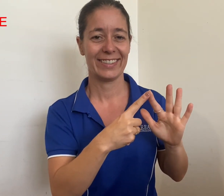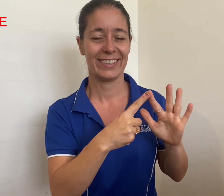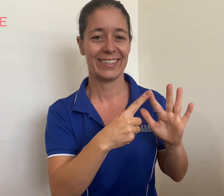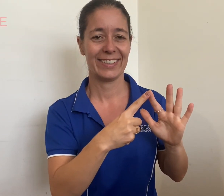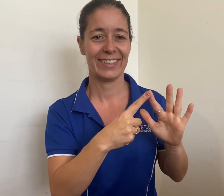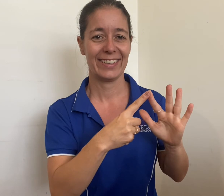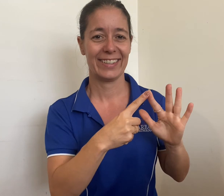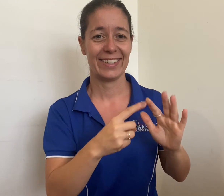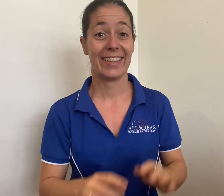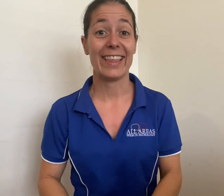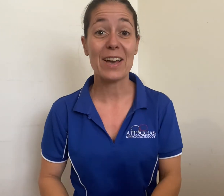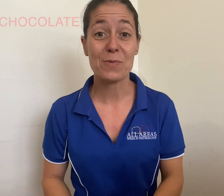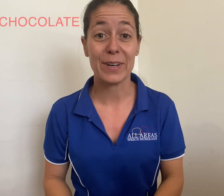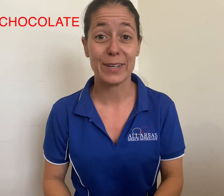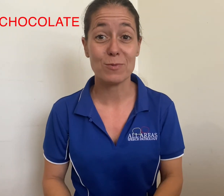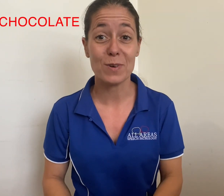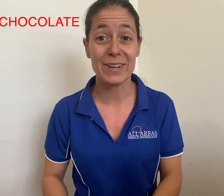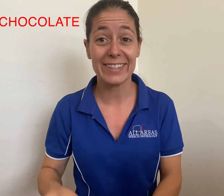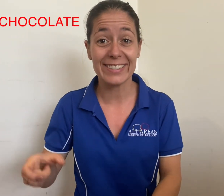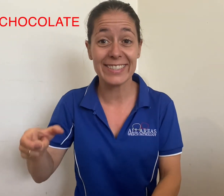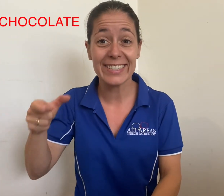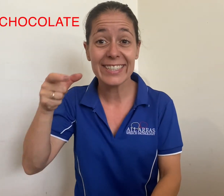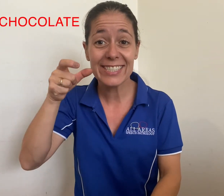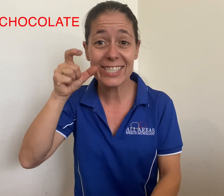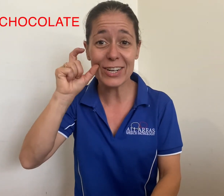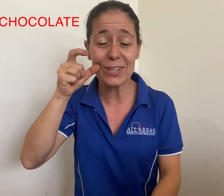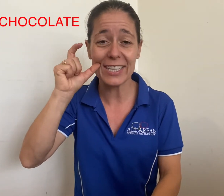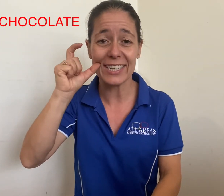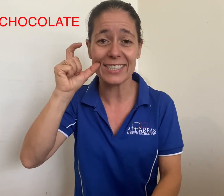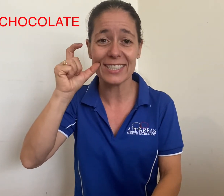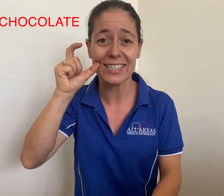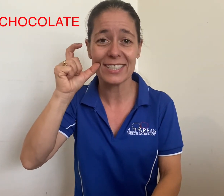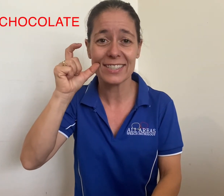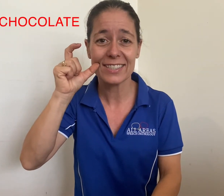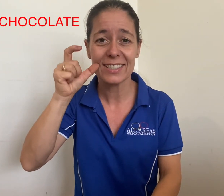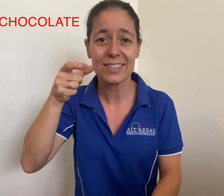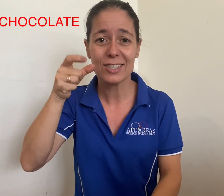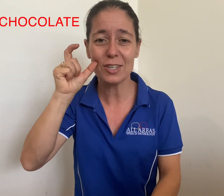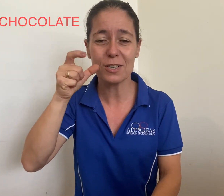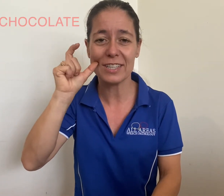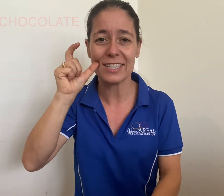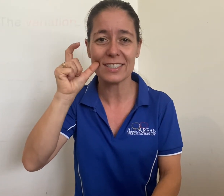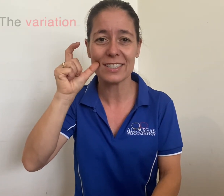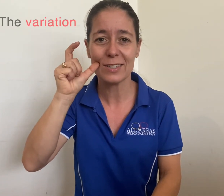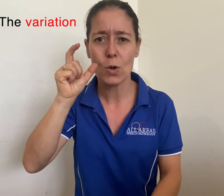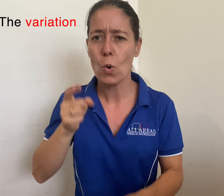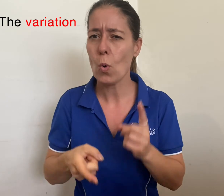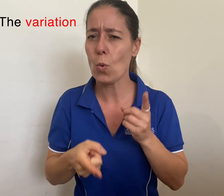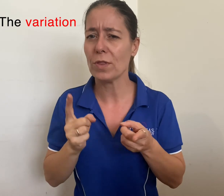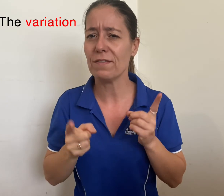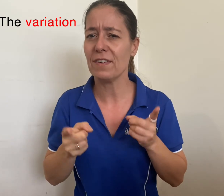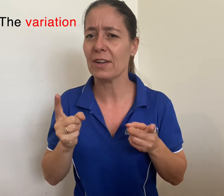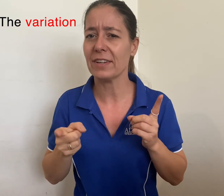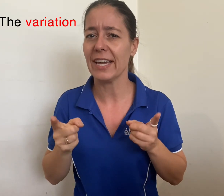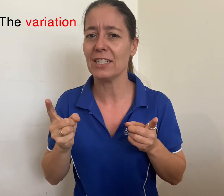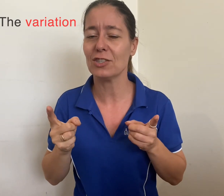That word was chocolate. Chocolate or the variation